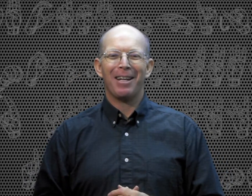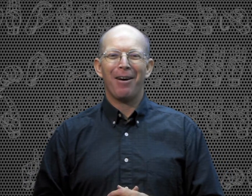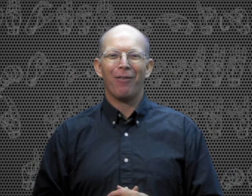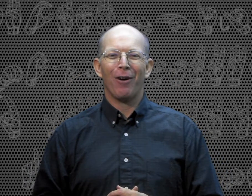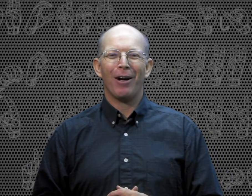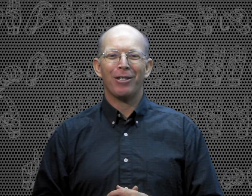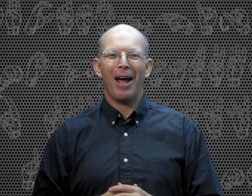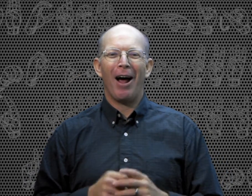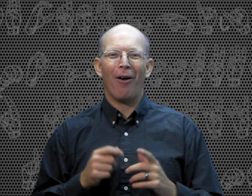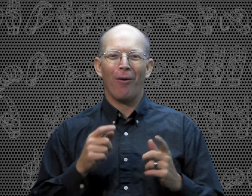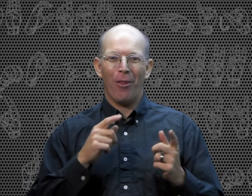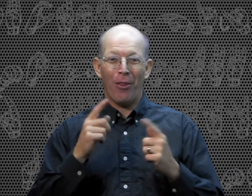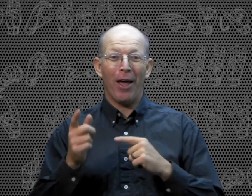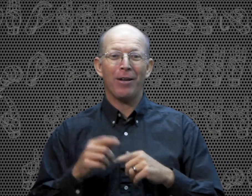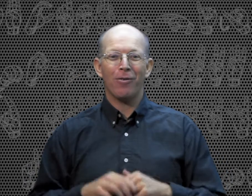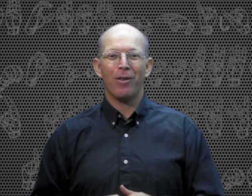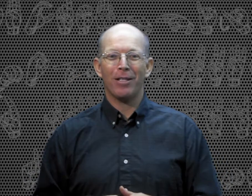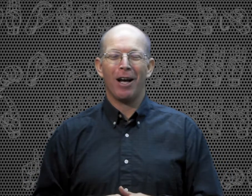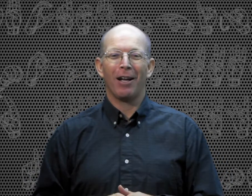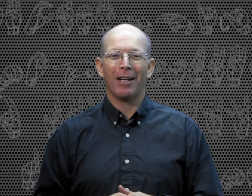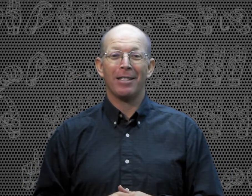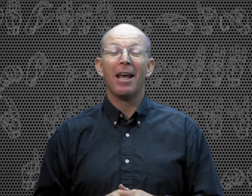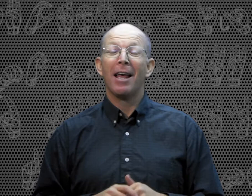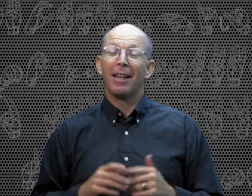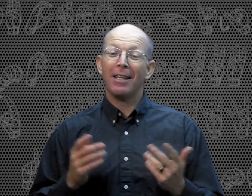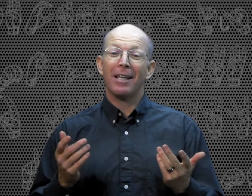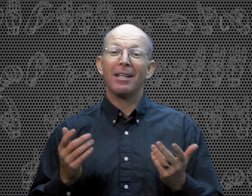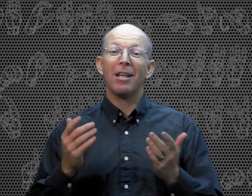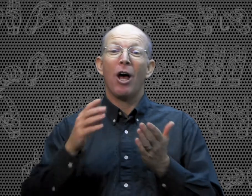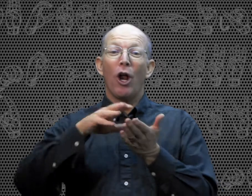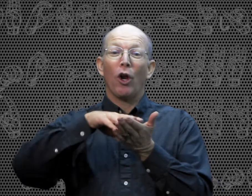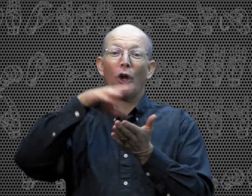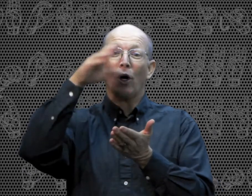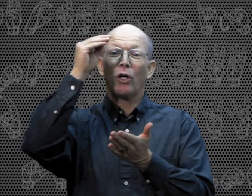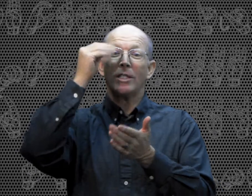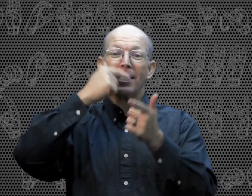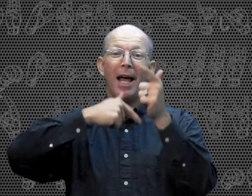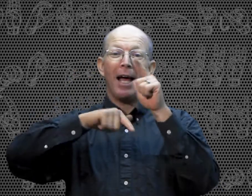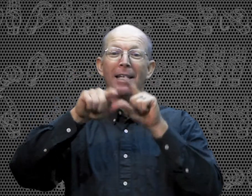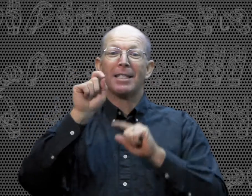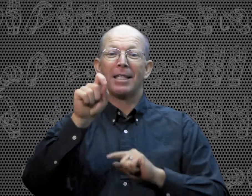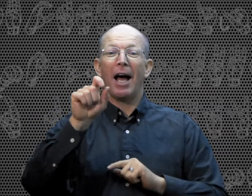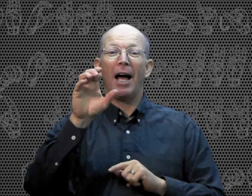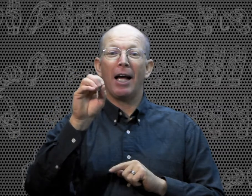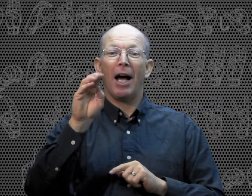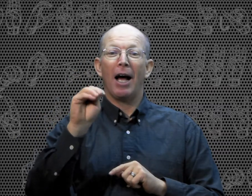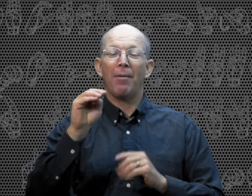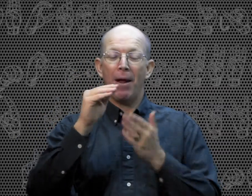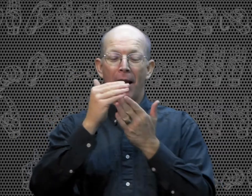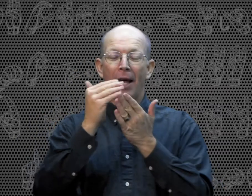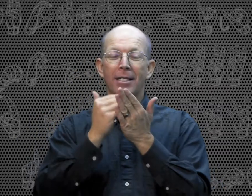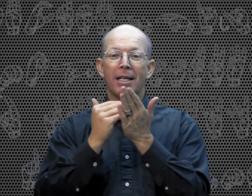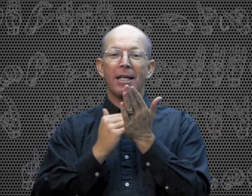the deaf around you how they do these holidays. This is LearnSigns.com lesson